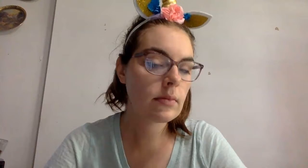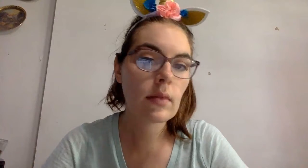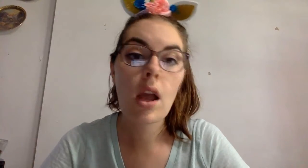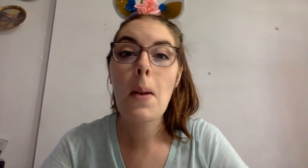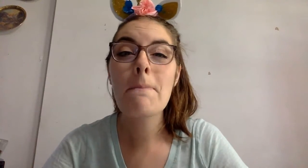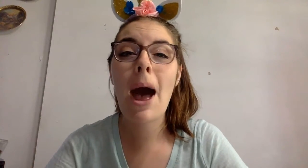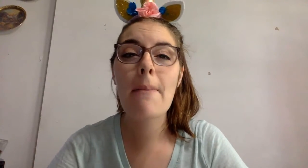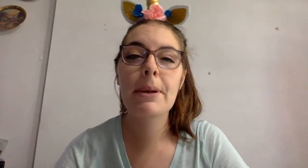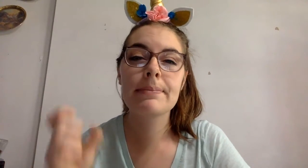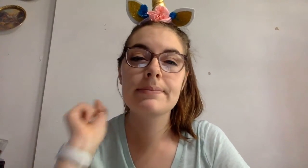M-a-p.